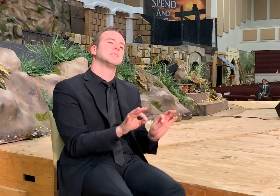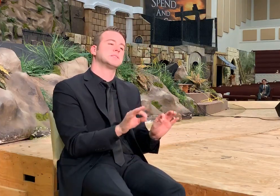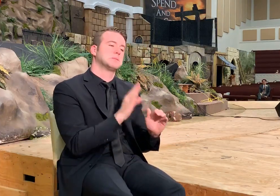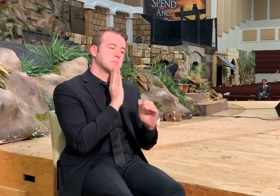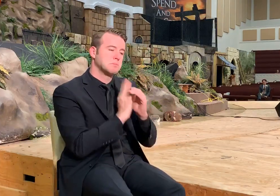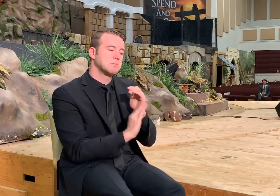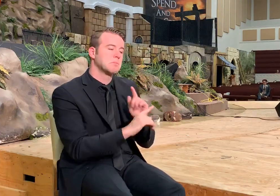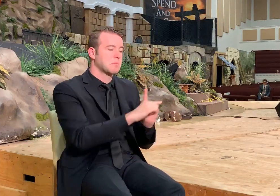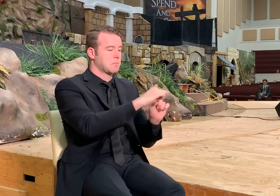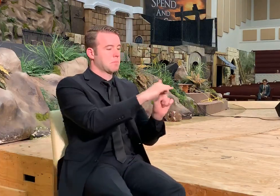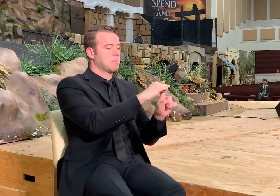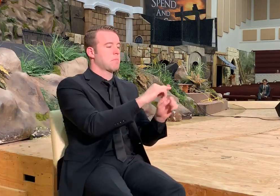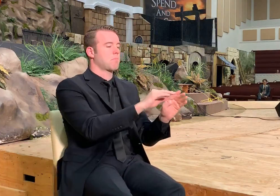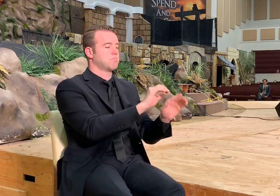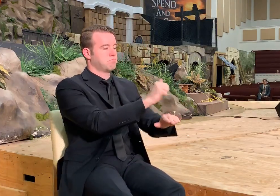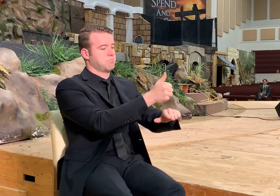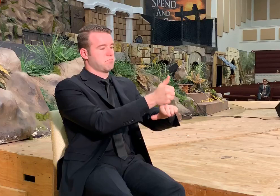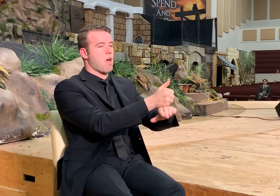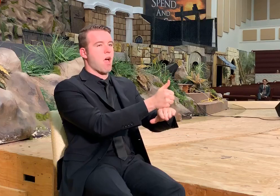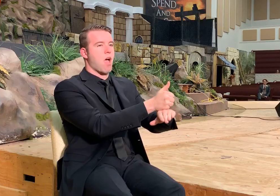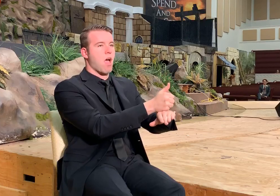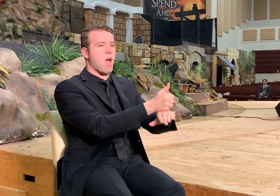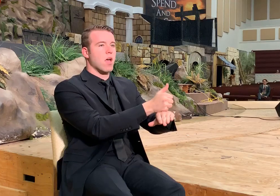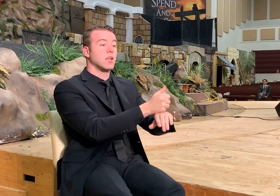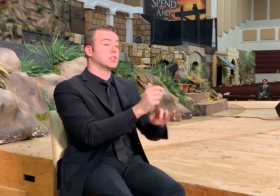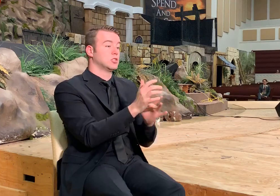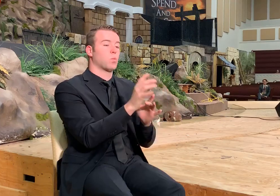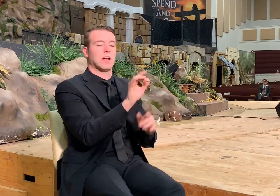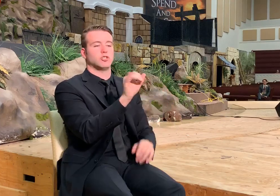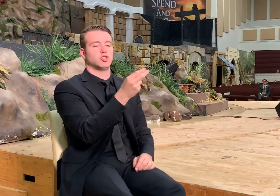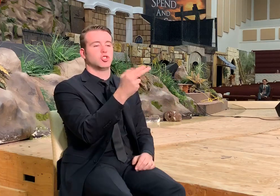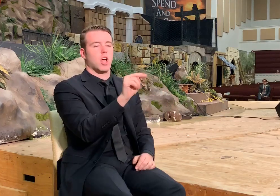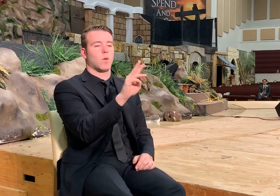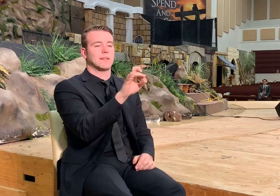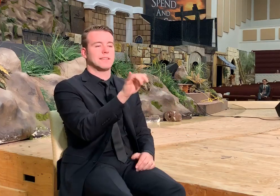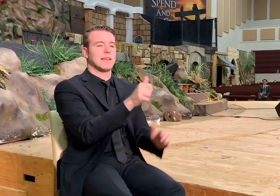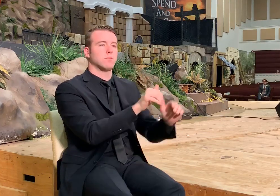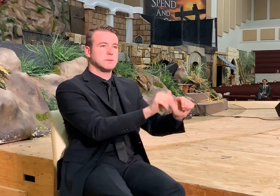over his tomb where he was buried.